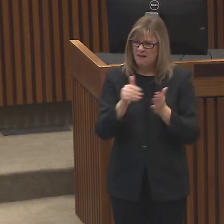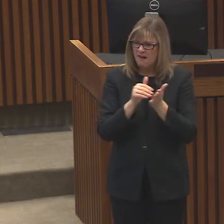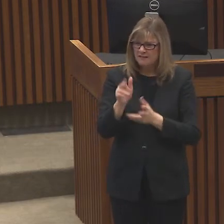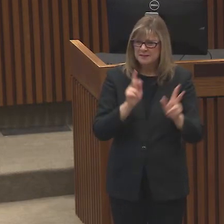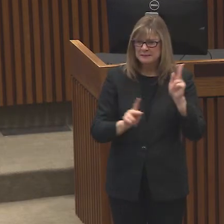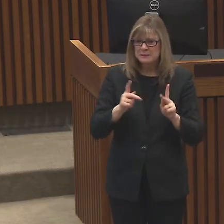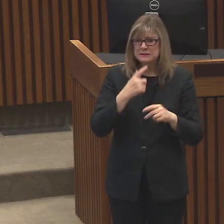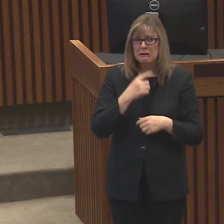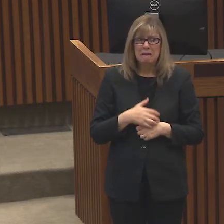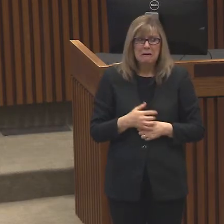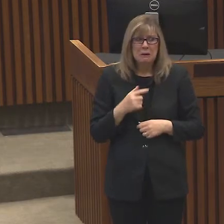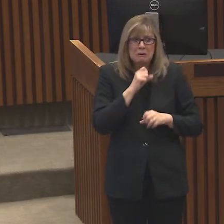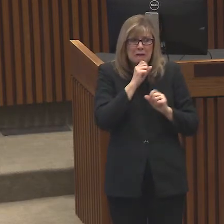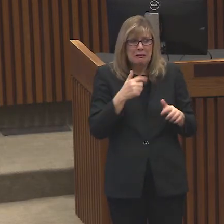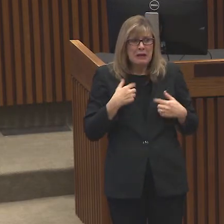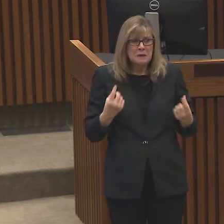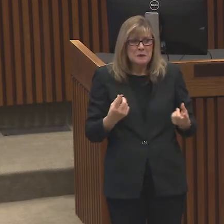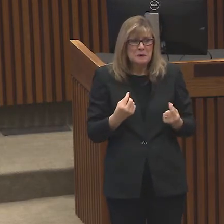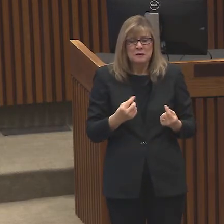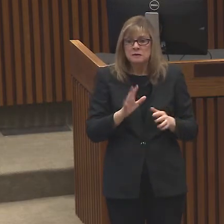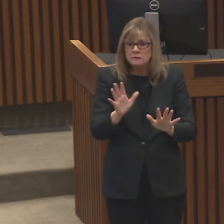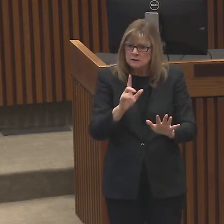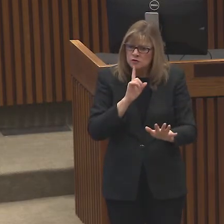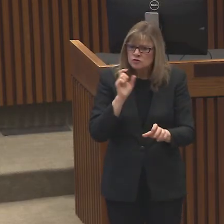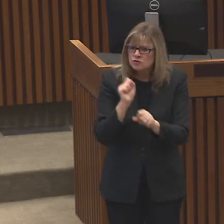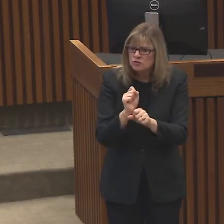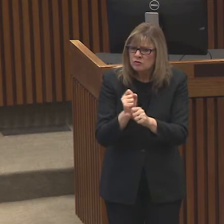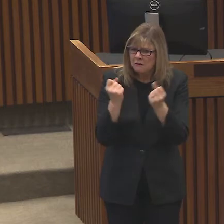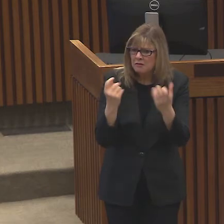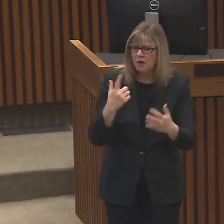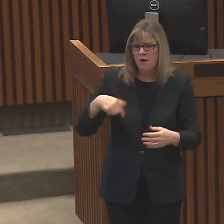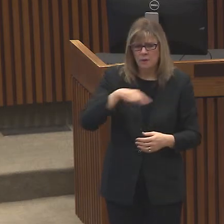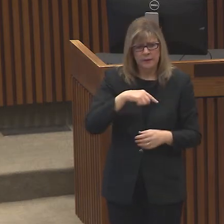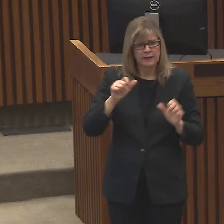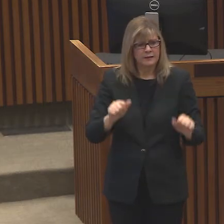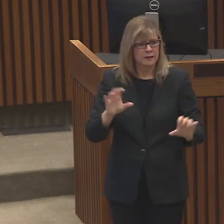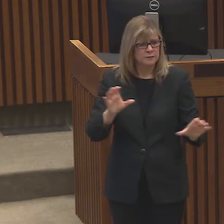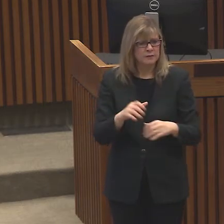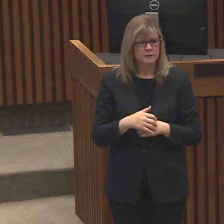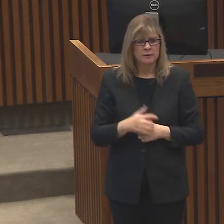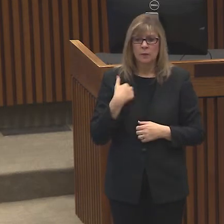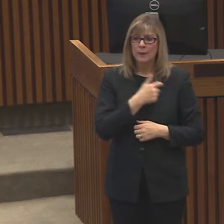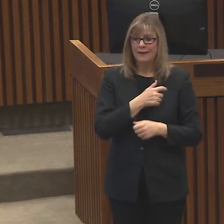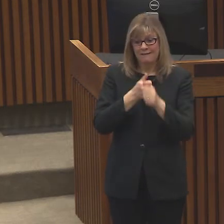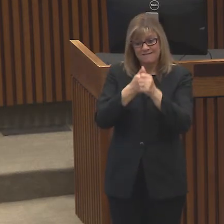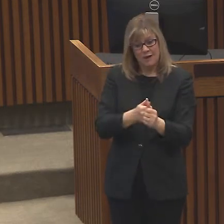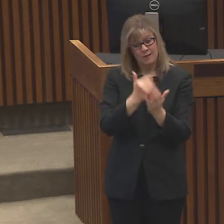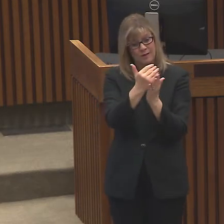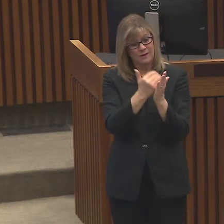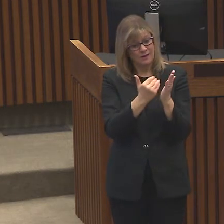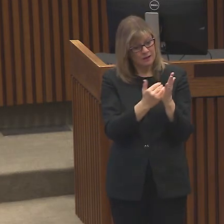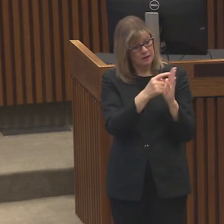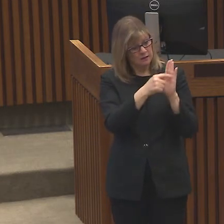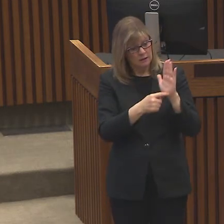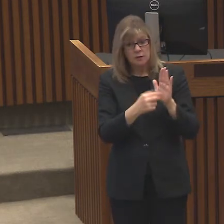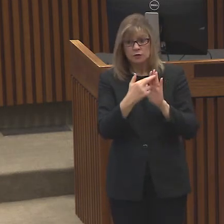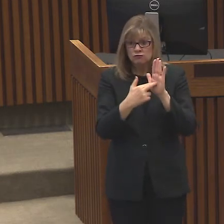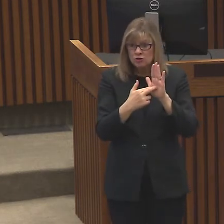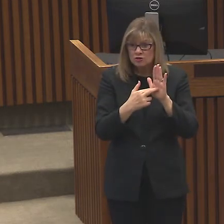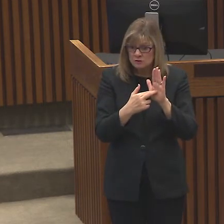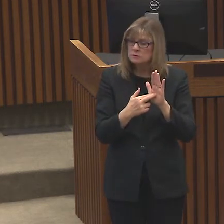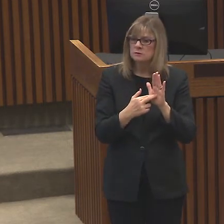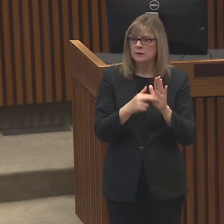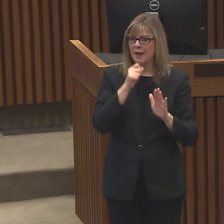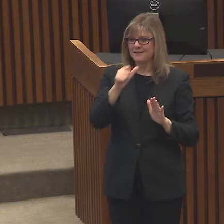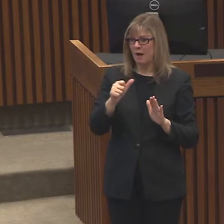there's nothing I can do. There is, there's a lot we can do. We can follow these guidelines and not get exposed to the virus